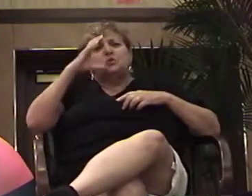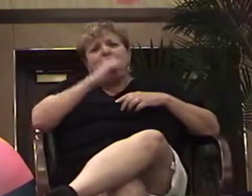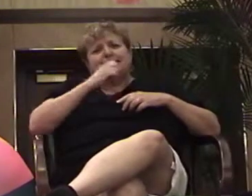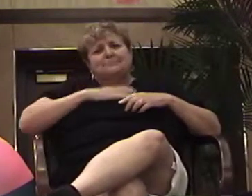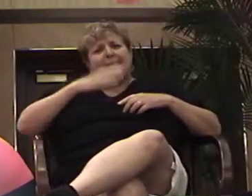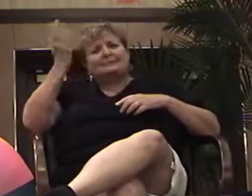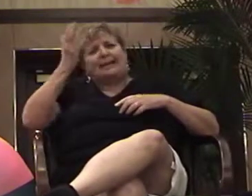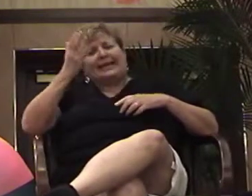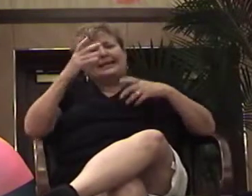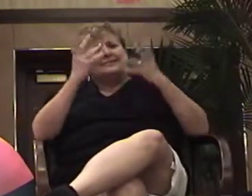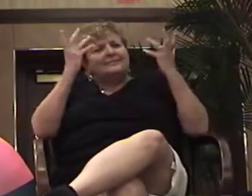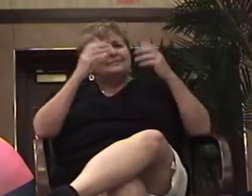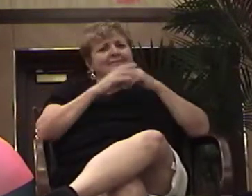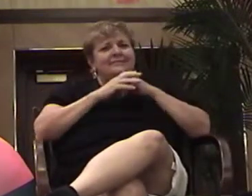All these things I can do.